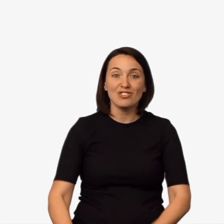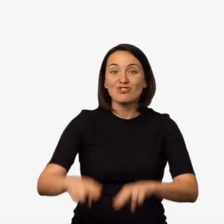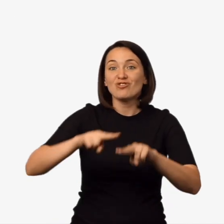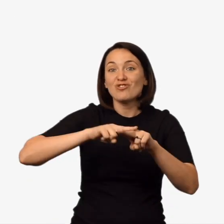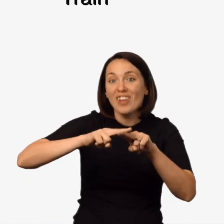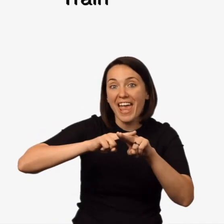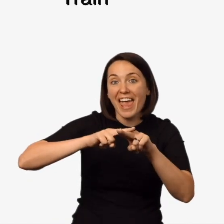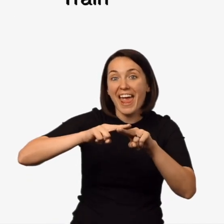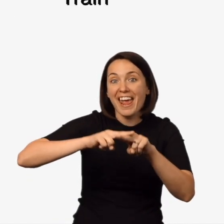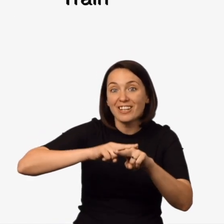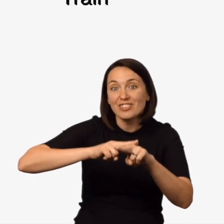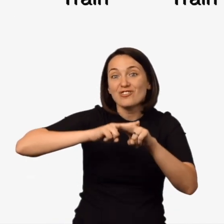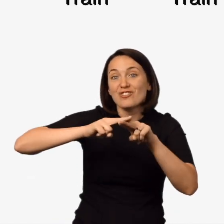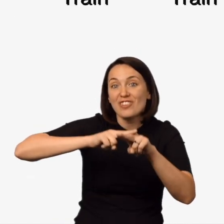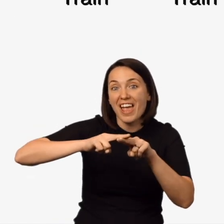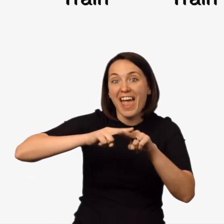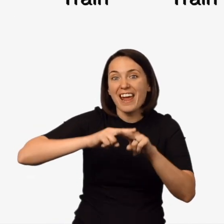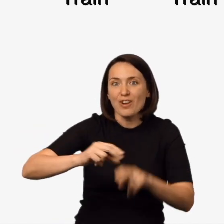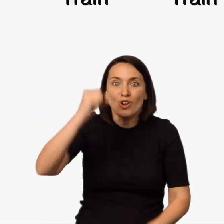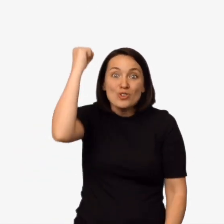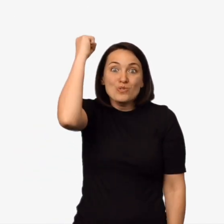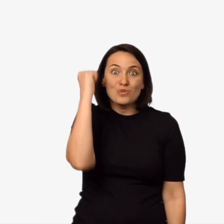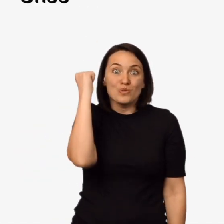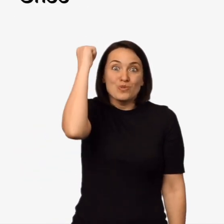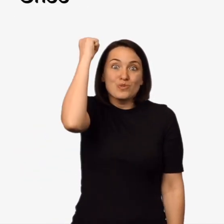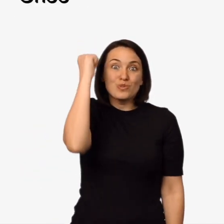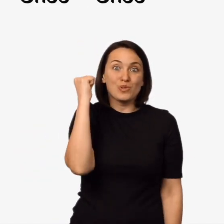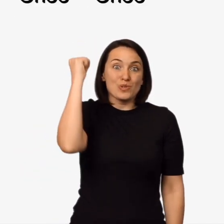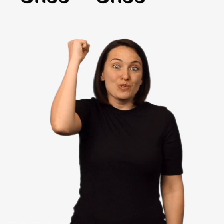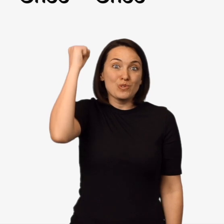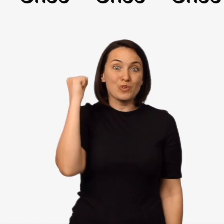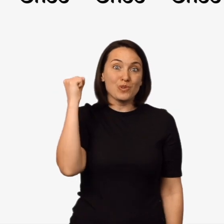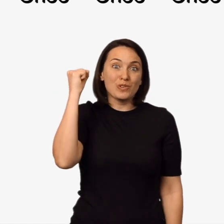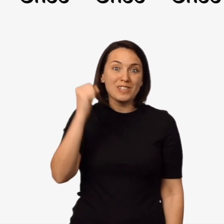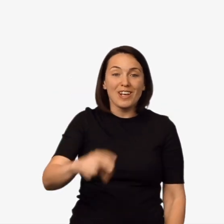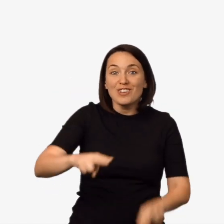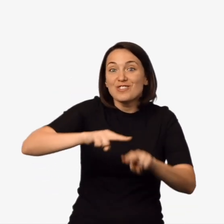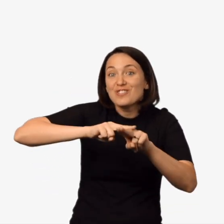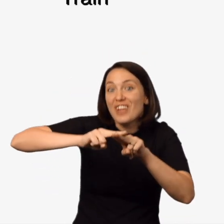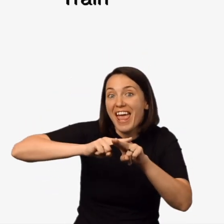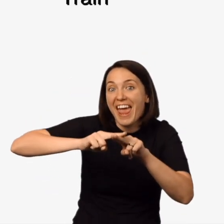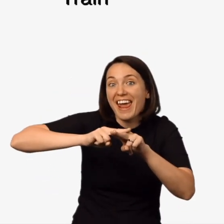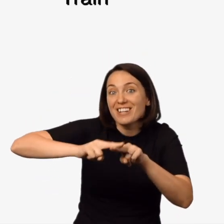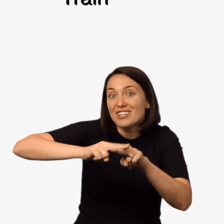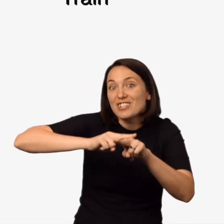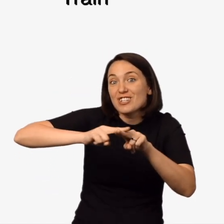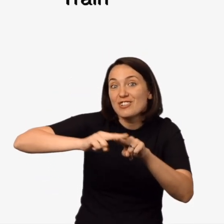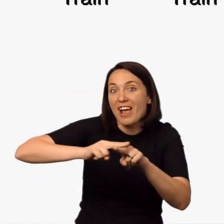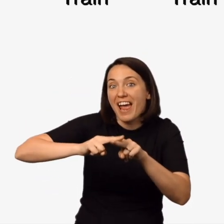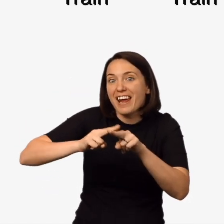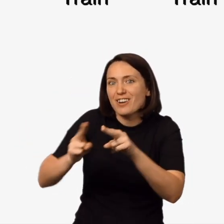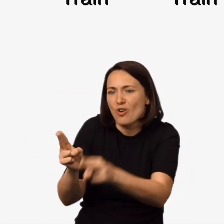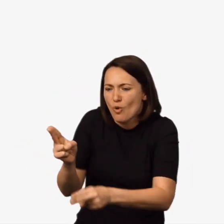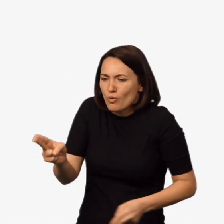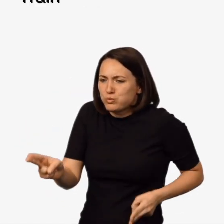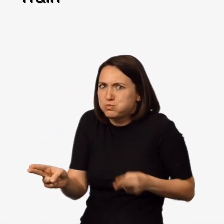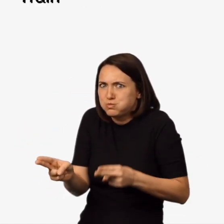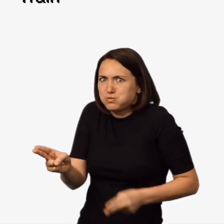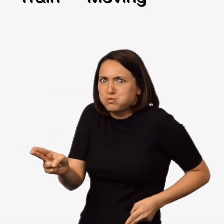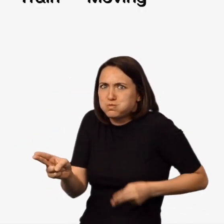Train, train. Choo, choo, choo. Train, train. Train